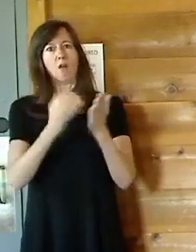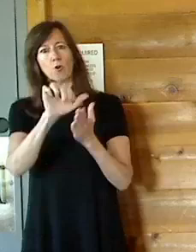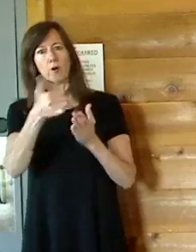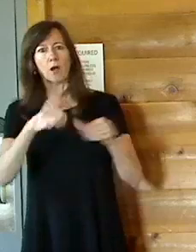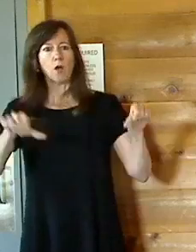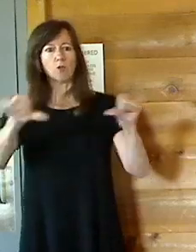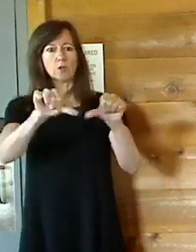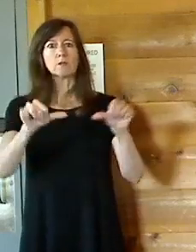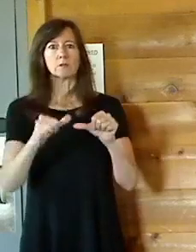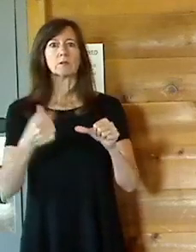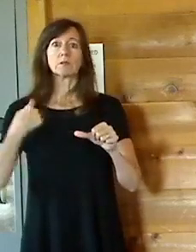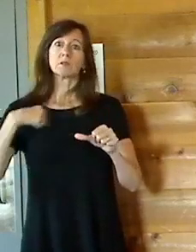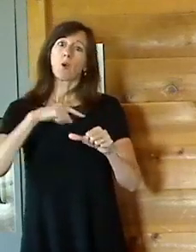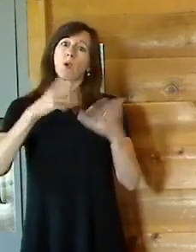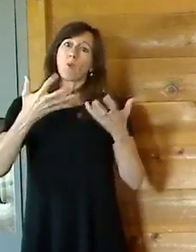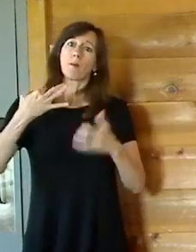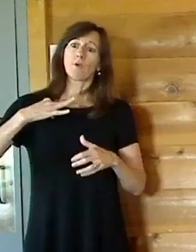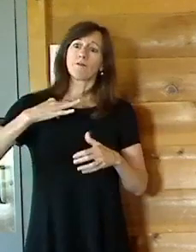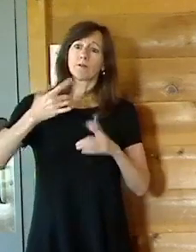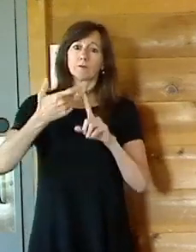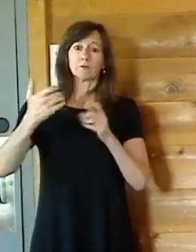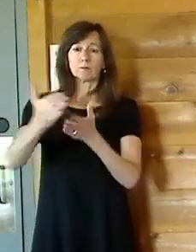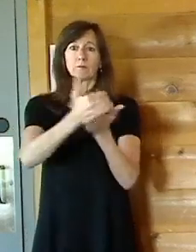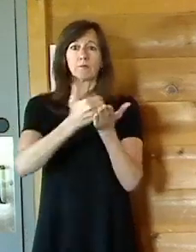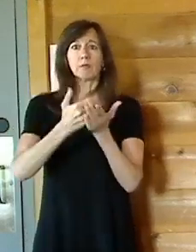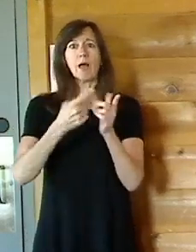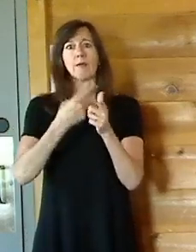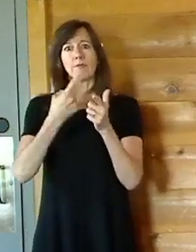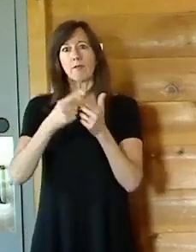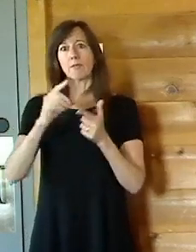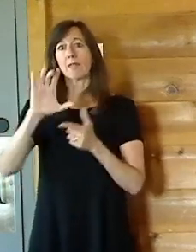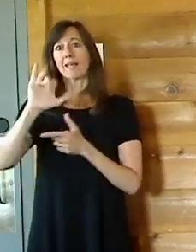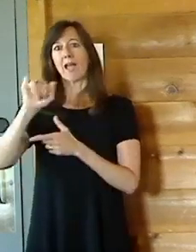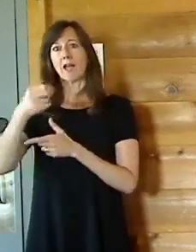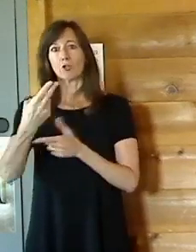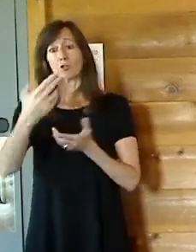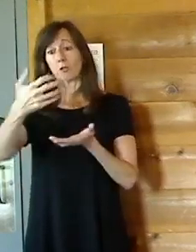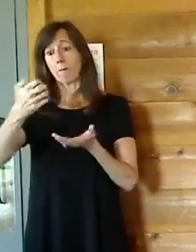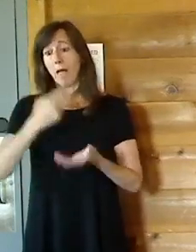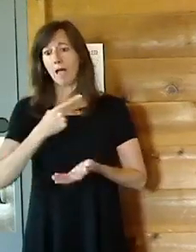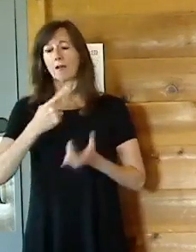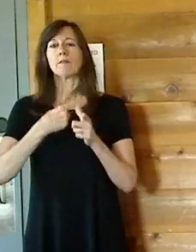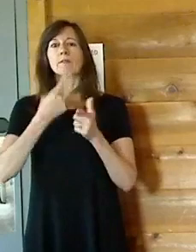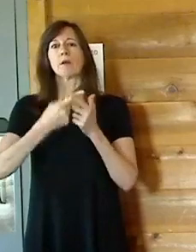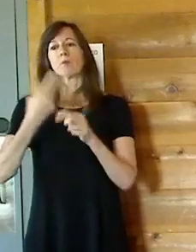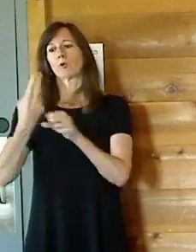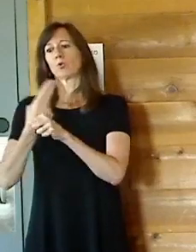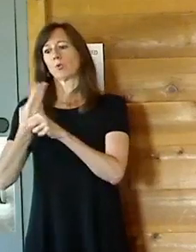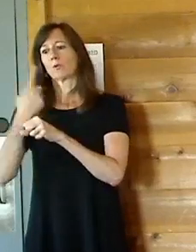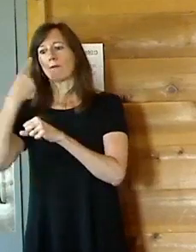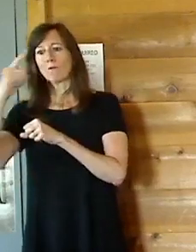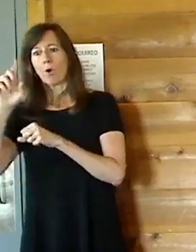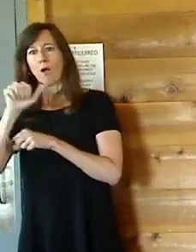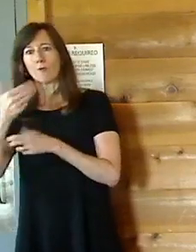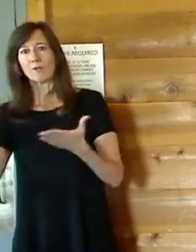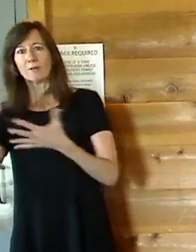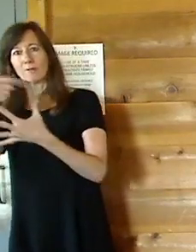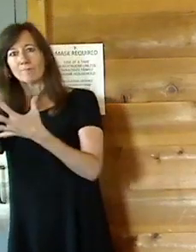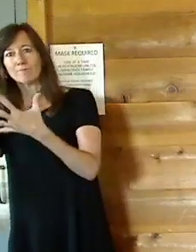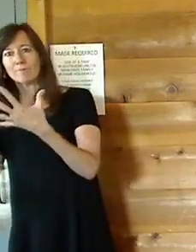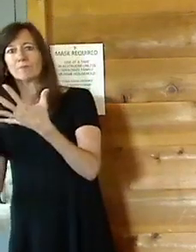So the cash flow we're able to create from the stadium, we're able then to use to support some other programming as we also build the emergency shelter